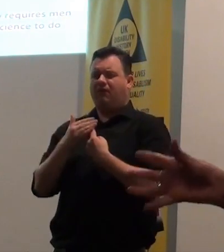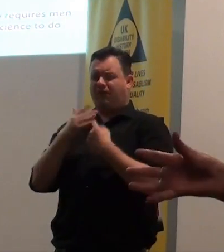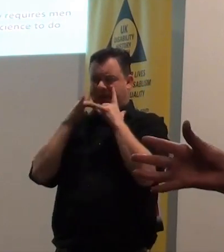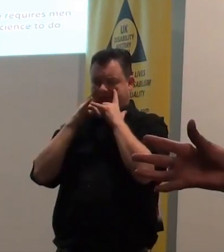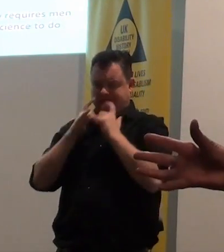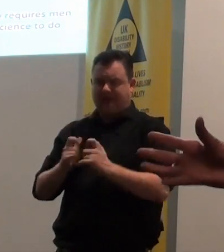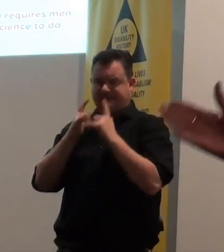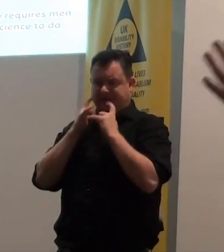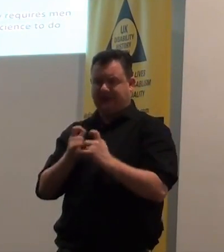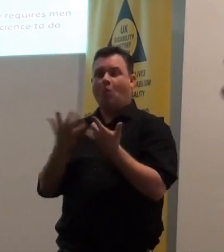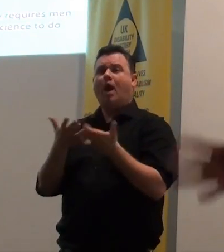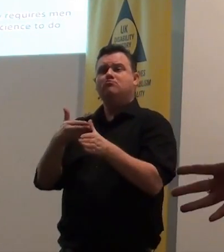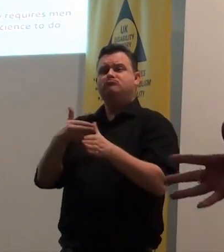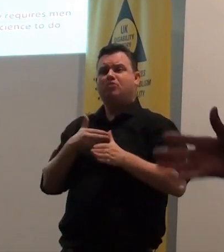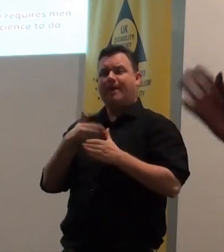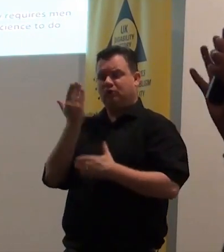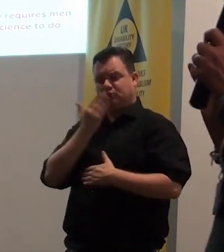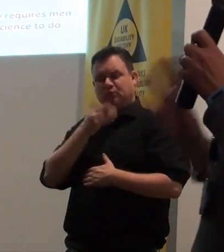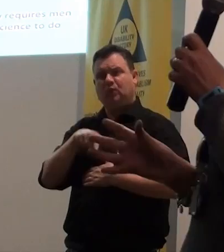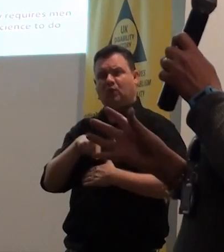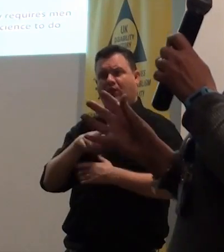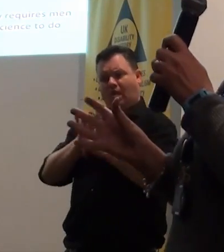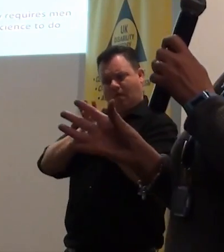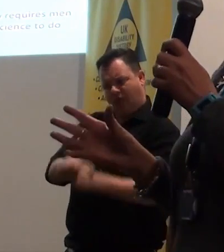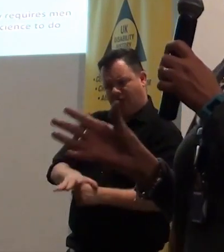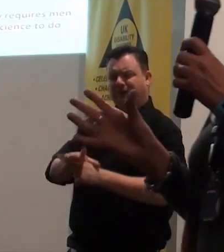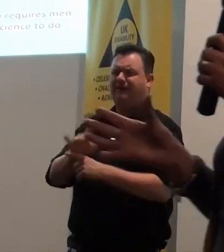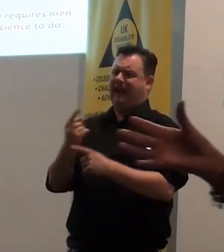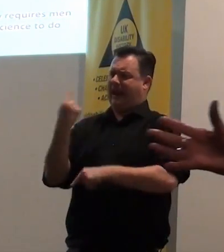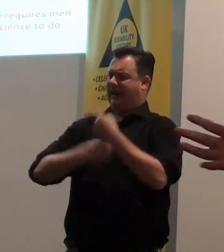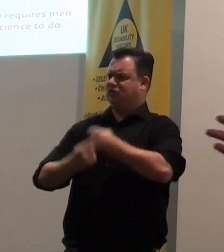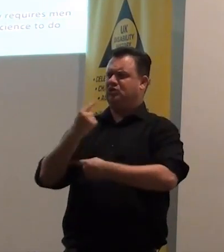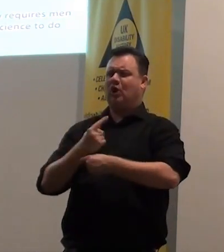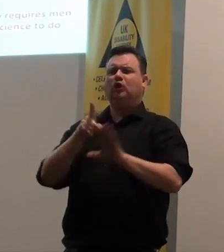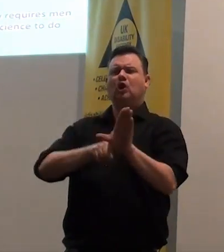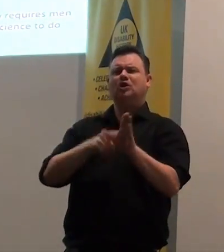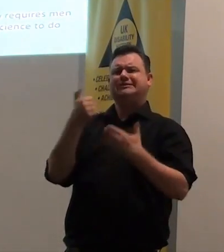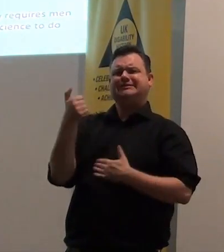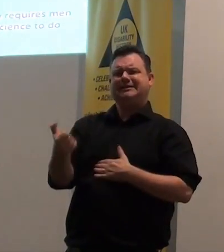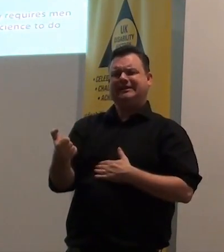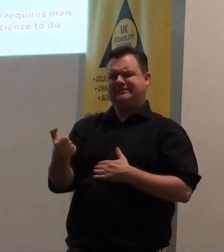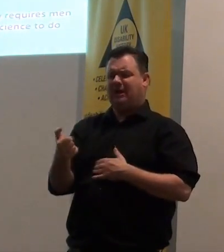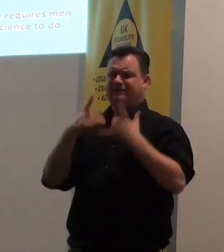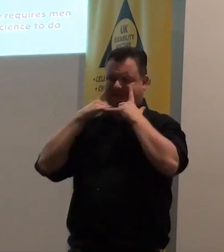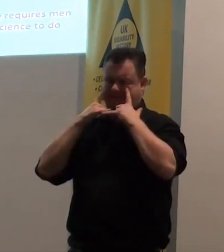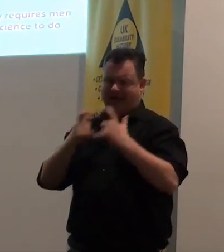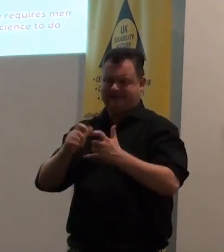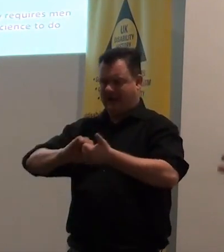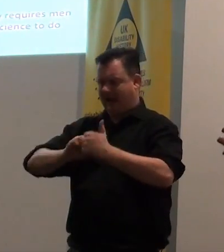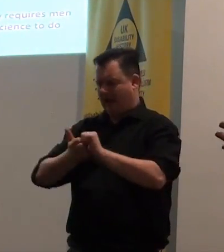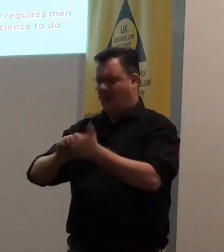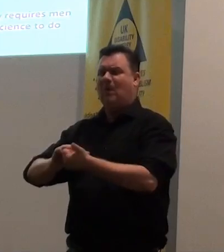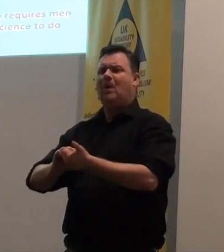in primary schools. So last year, had terrible tests at the end of year six, which saw lots of children.